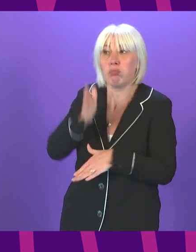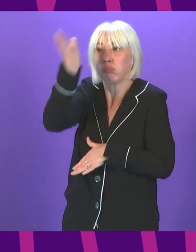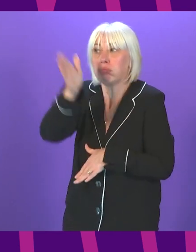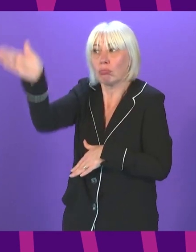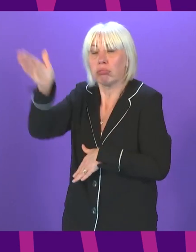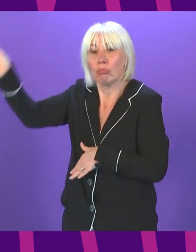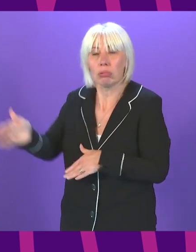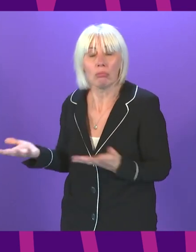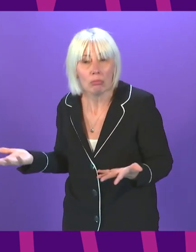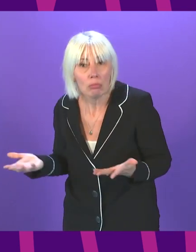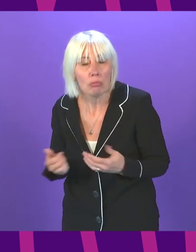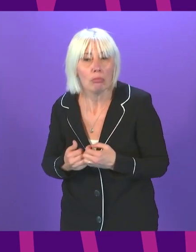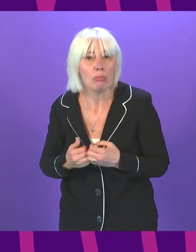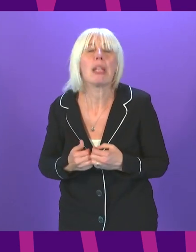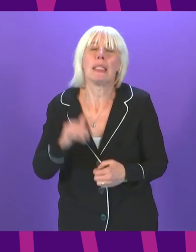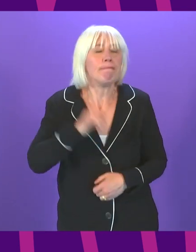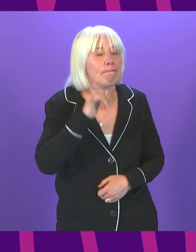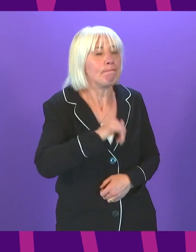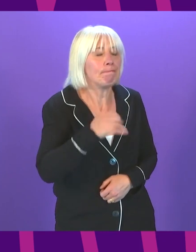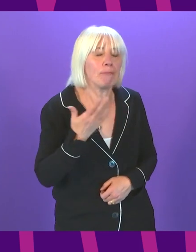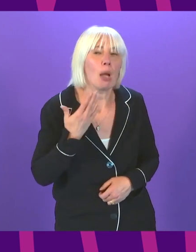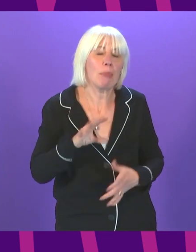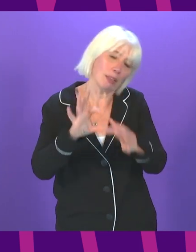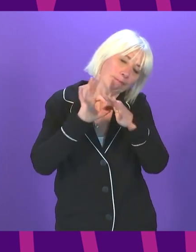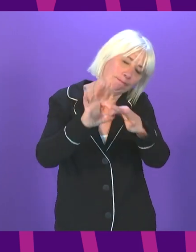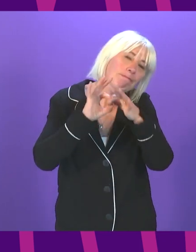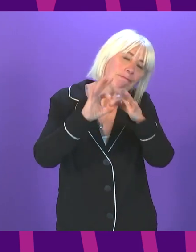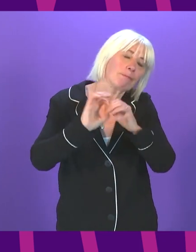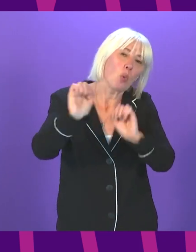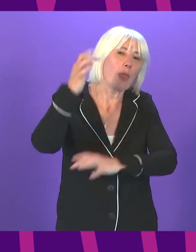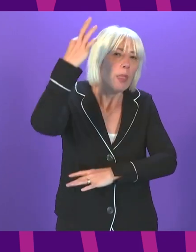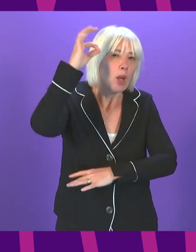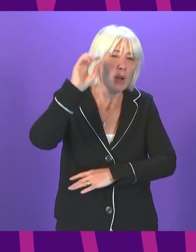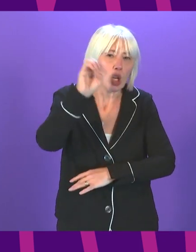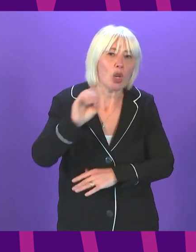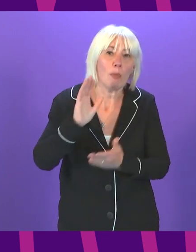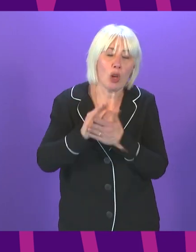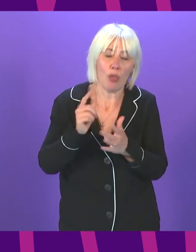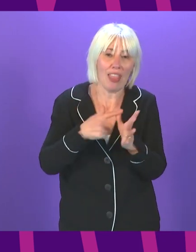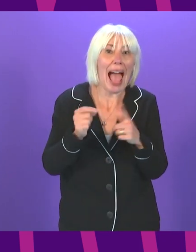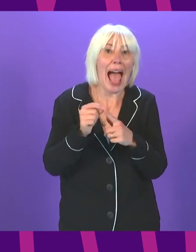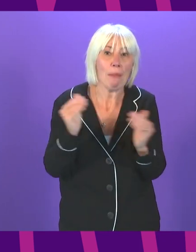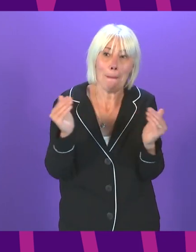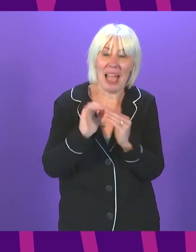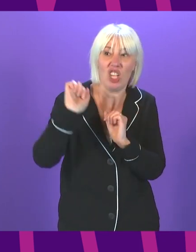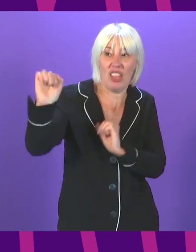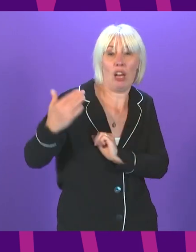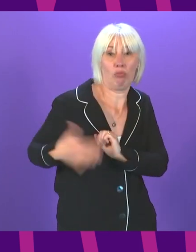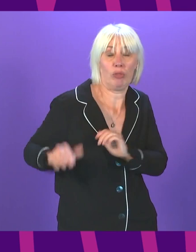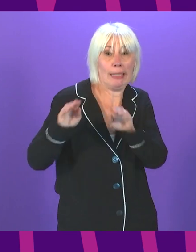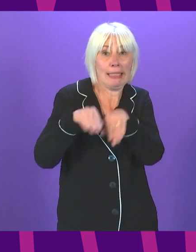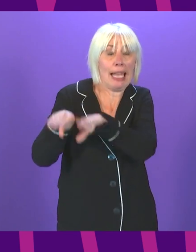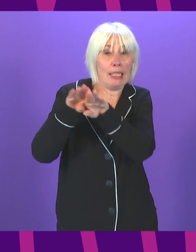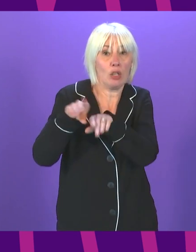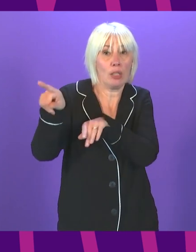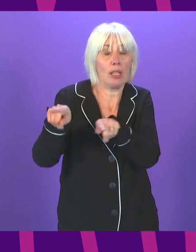an important question. We've been engaging actively with the Commission to ensure that our app meets the required standards. The Scottish Government is also part of the